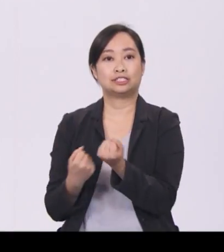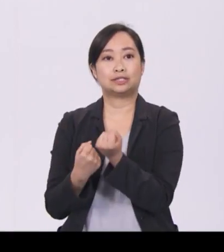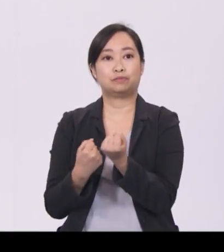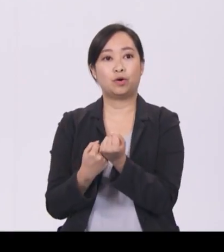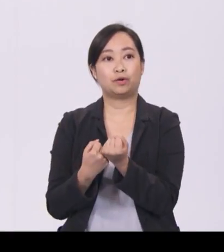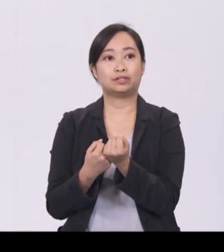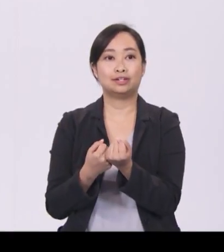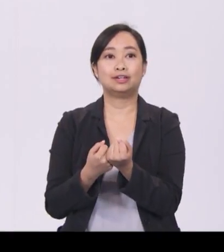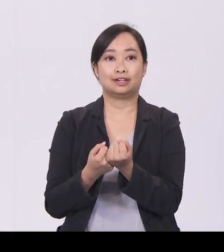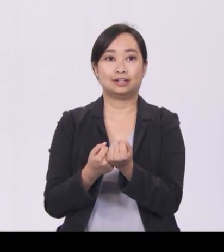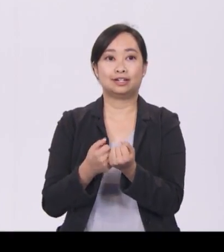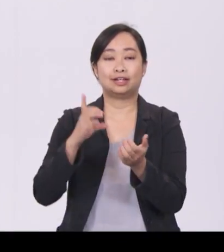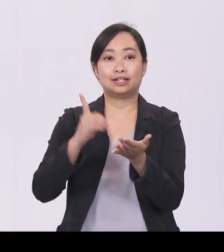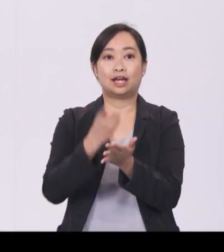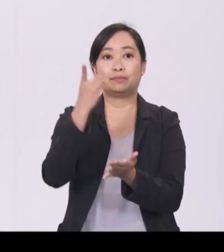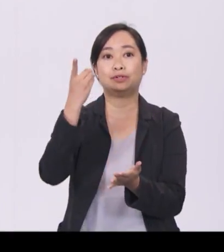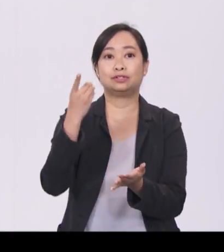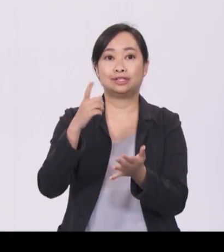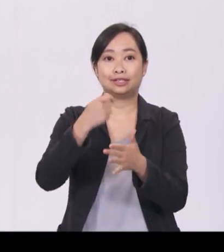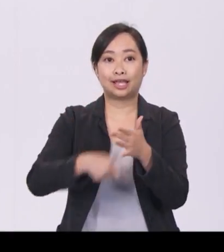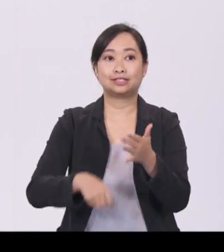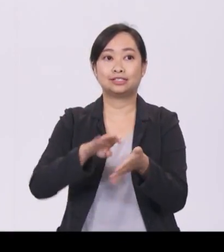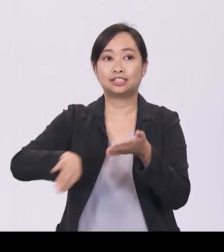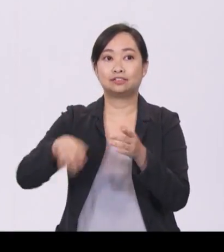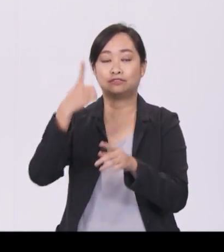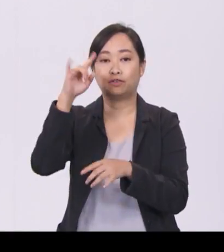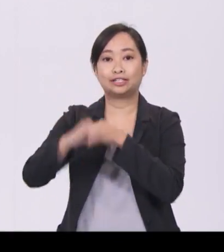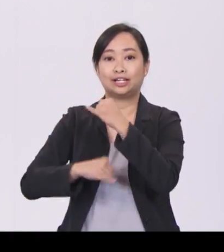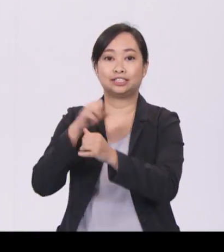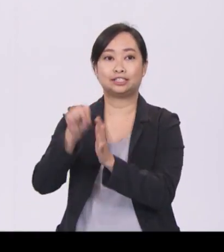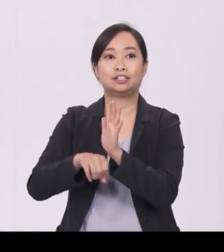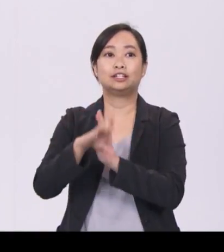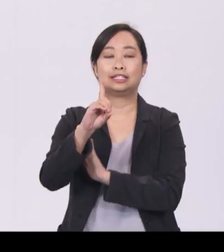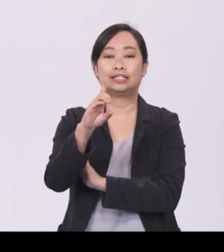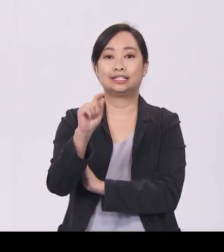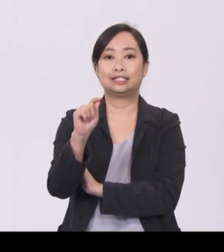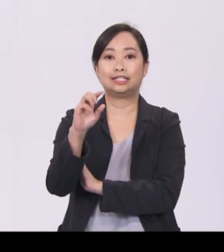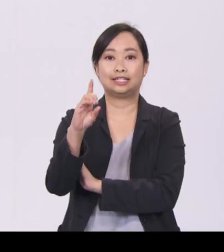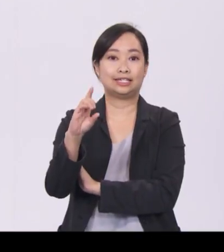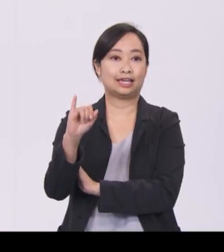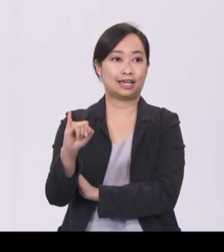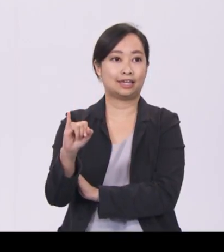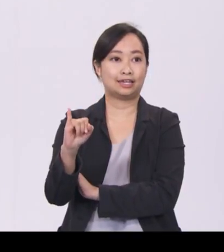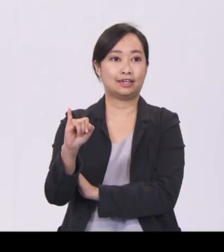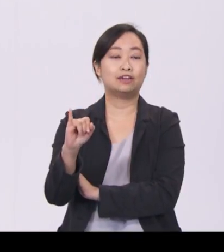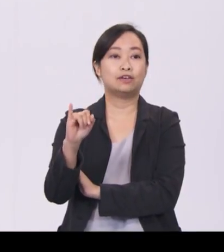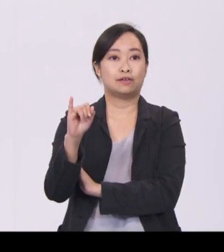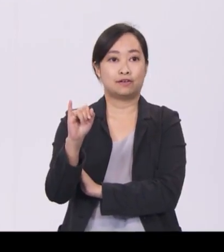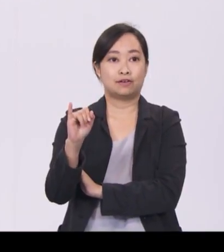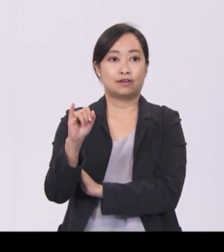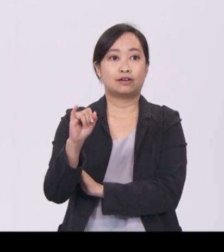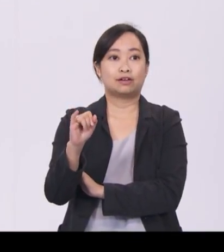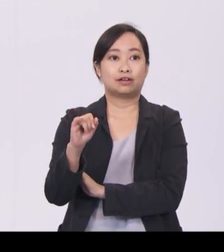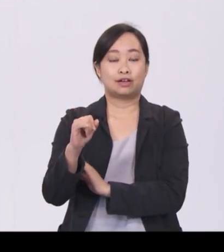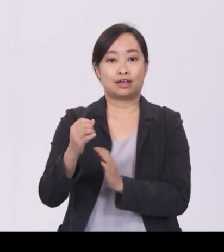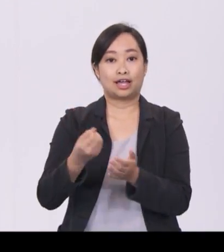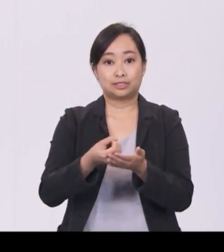or DTDI. I will raise the amount of expenses that can qualify for the DTDI without prior